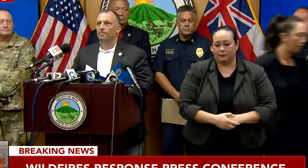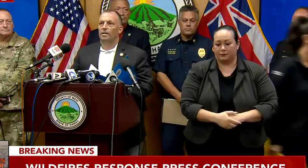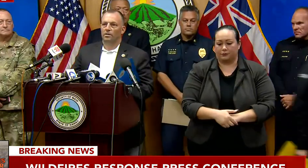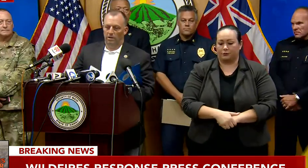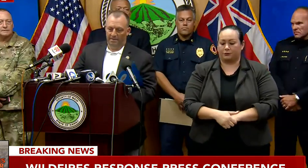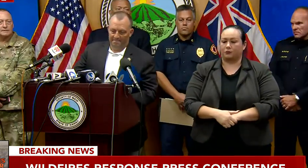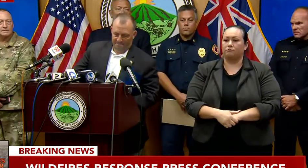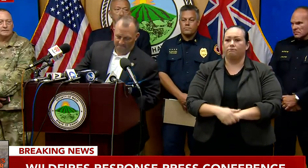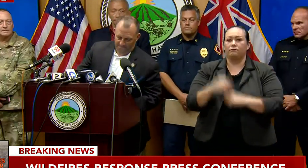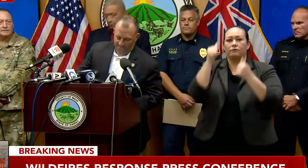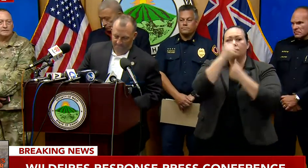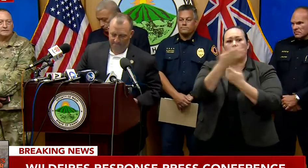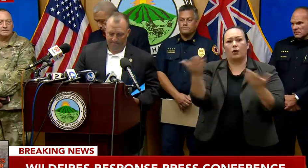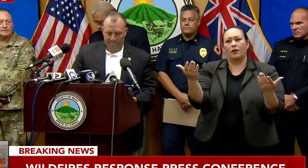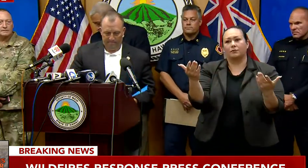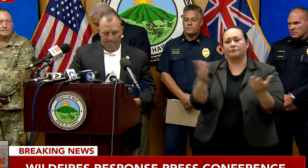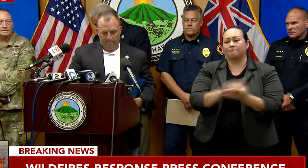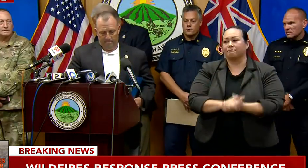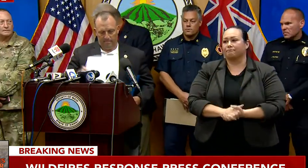It's a little hot.